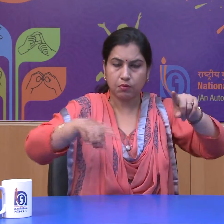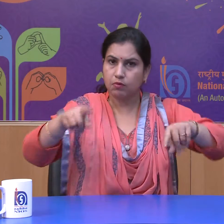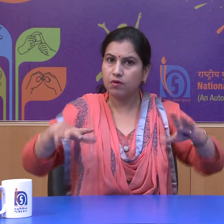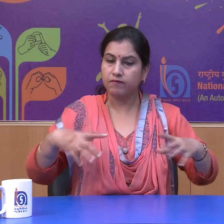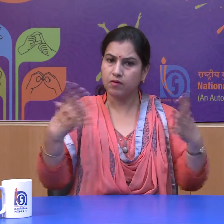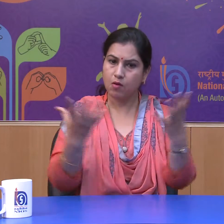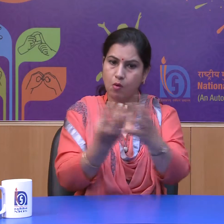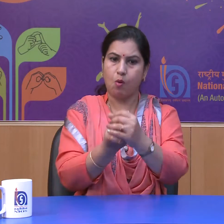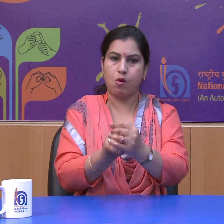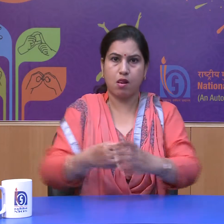together.